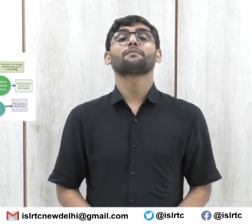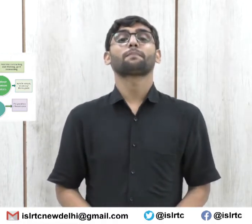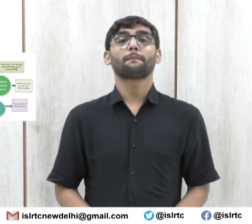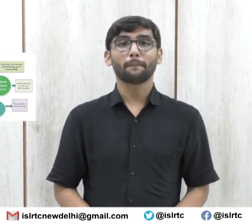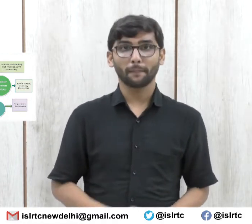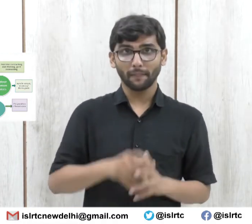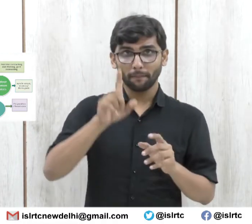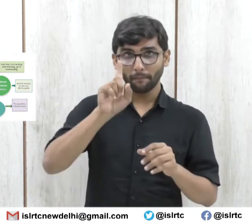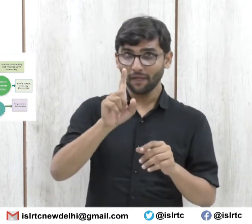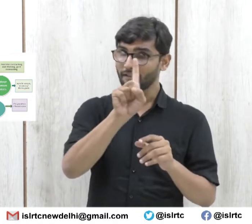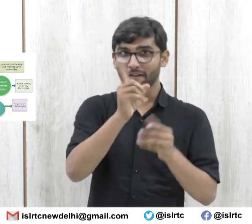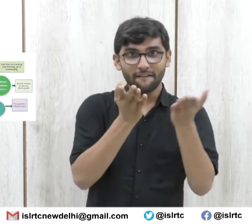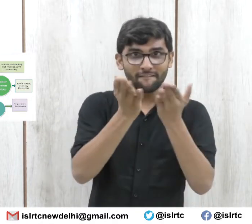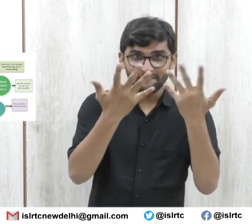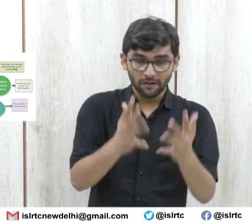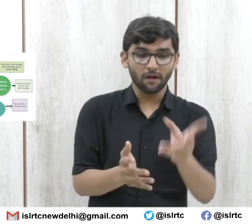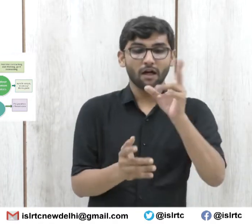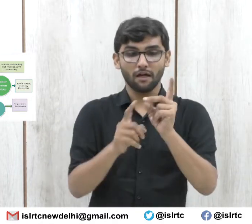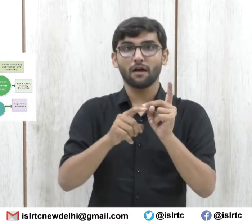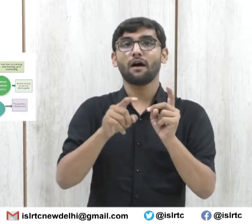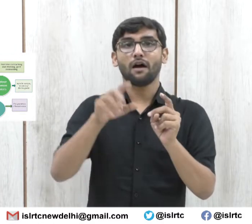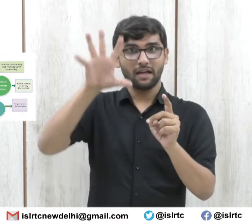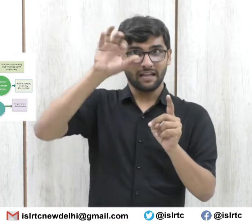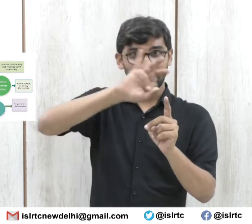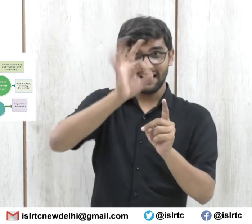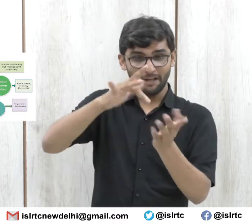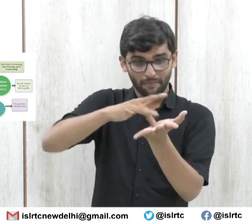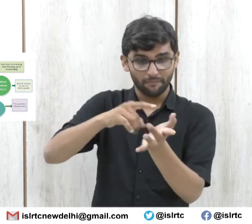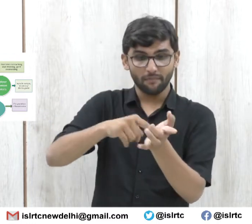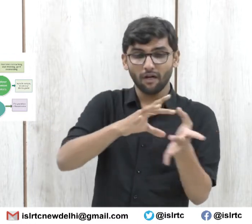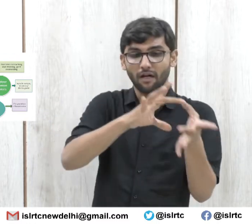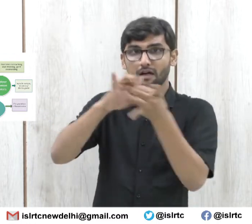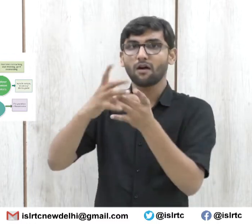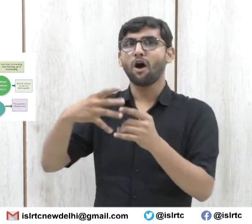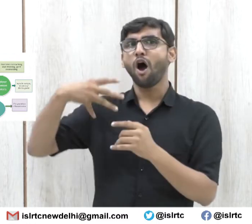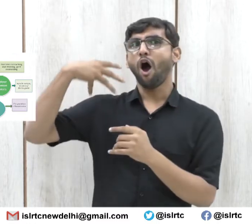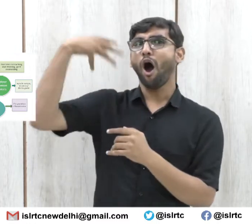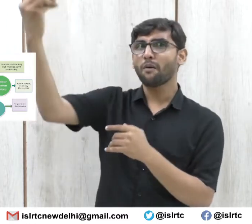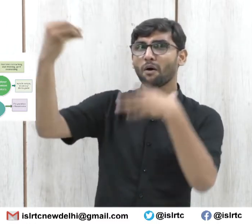.7 Outdoor Common Services